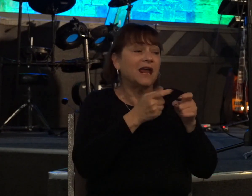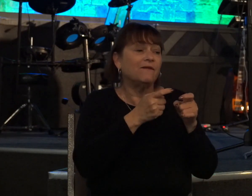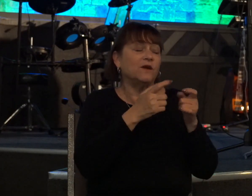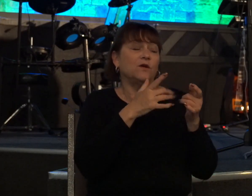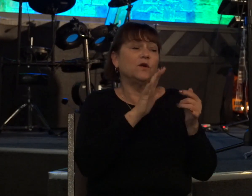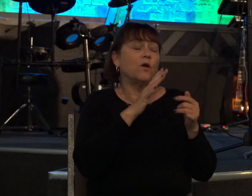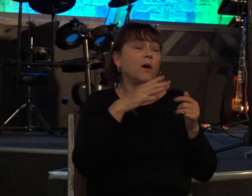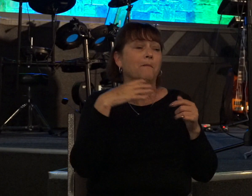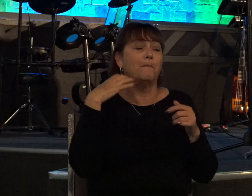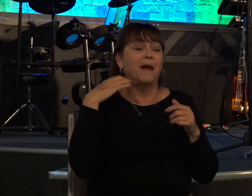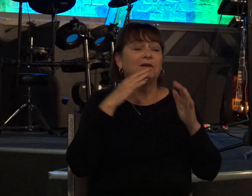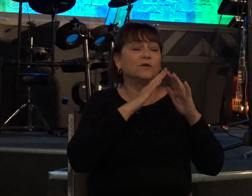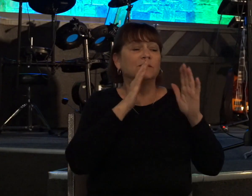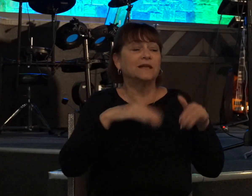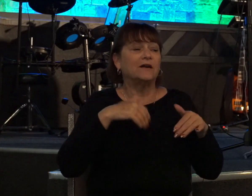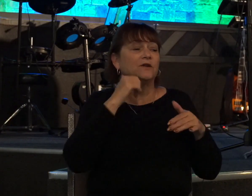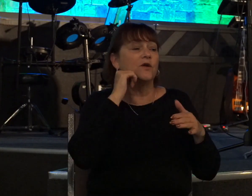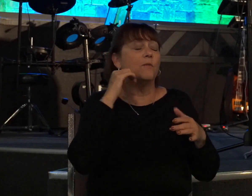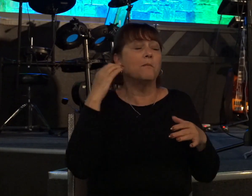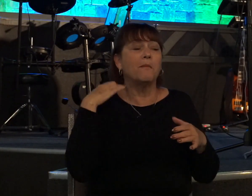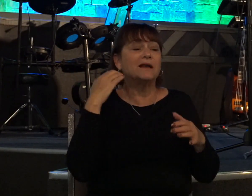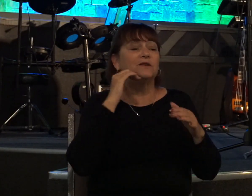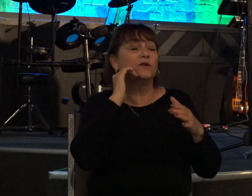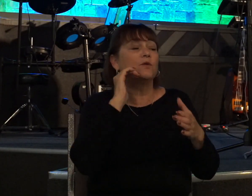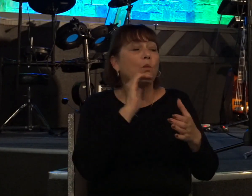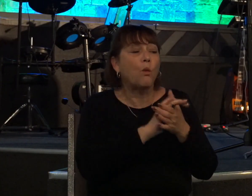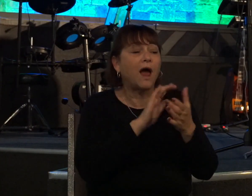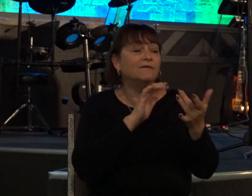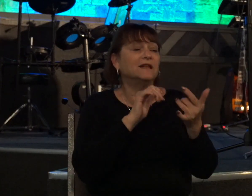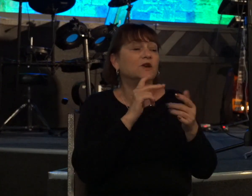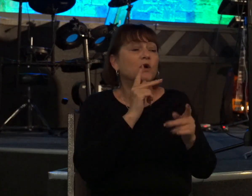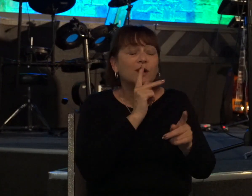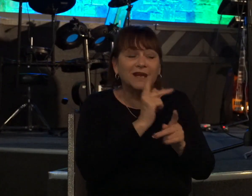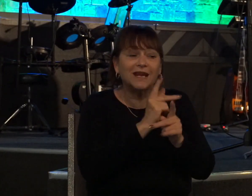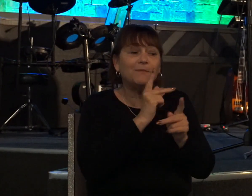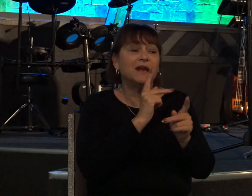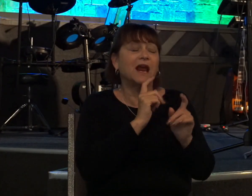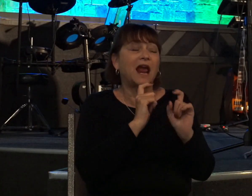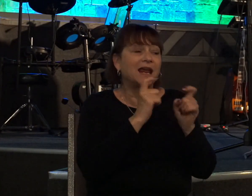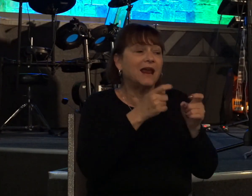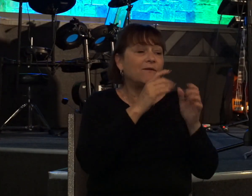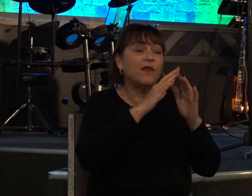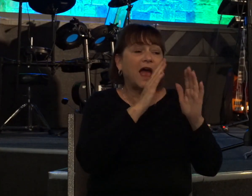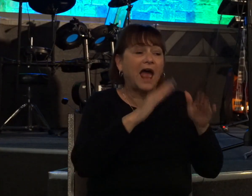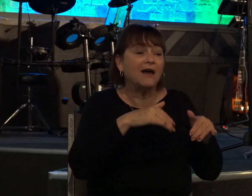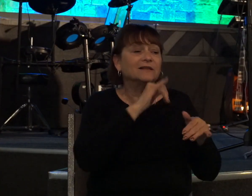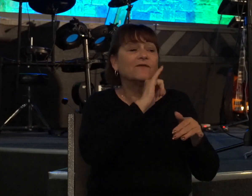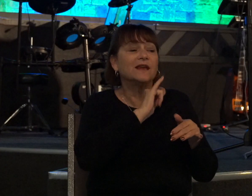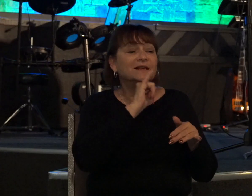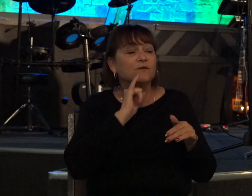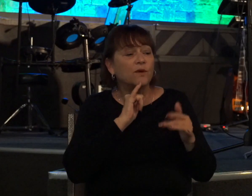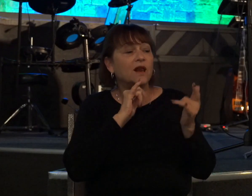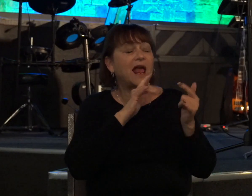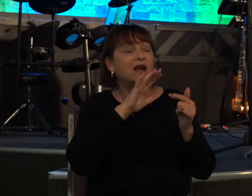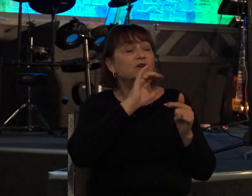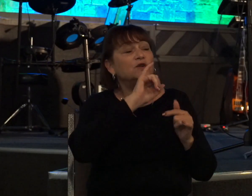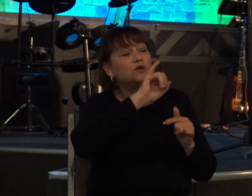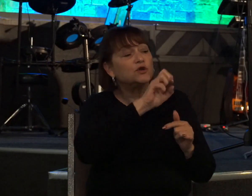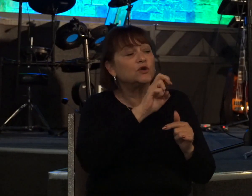house and your master's wives into your keeping and gave you the house of israel and judah and if